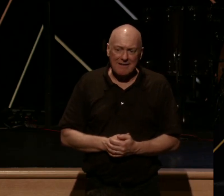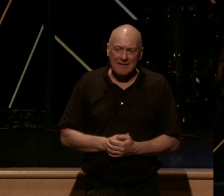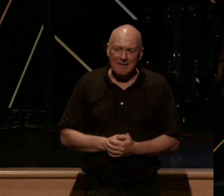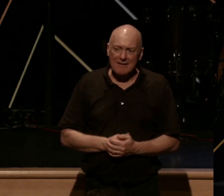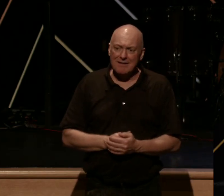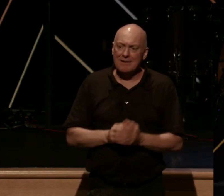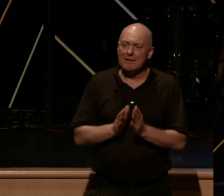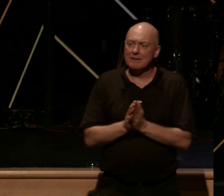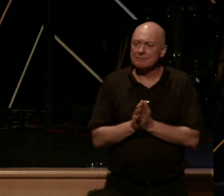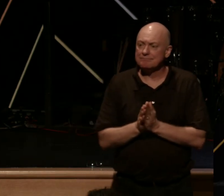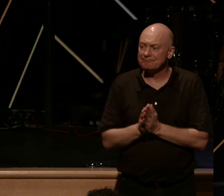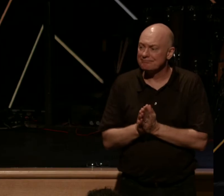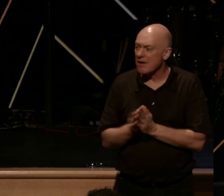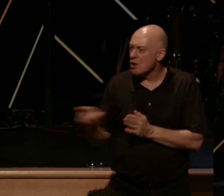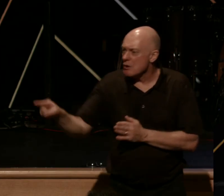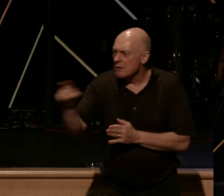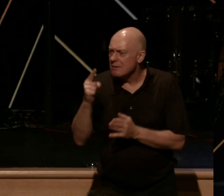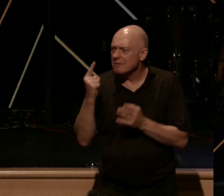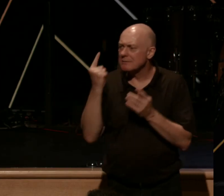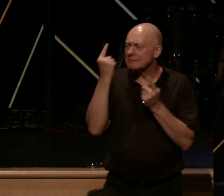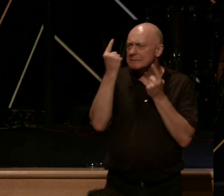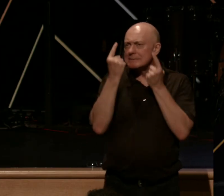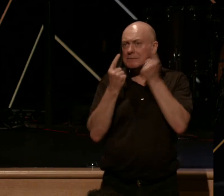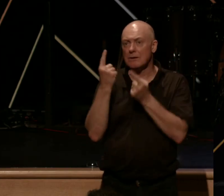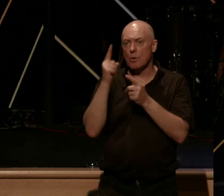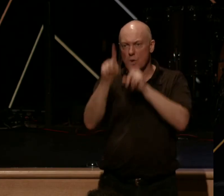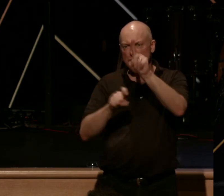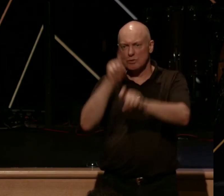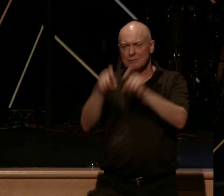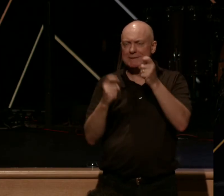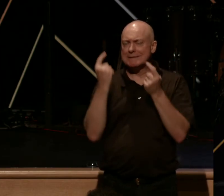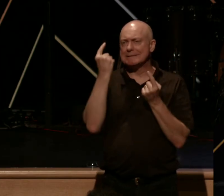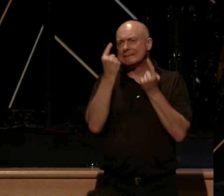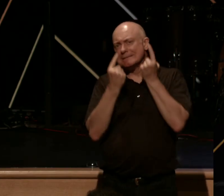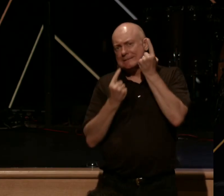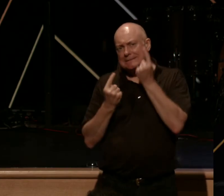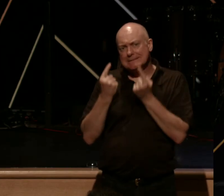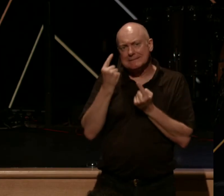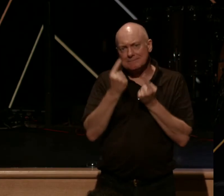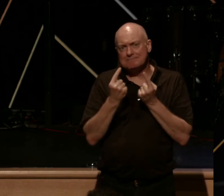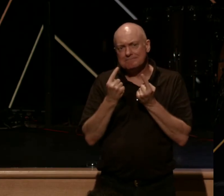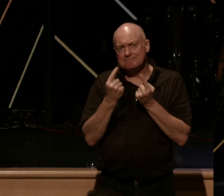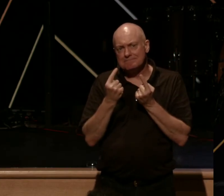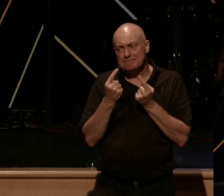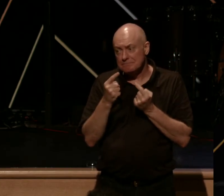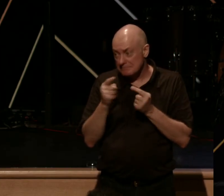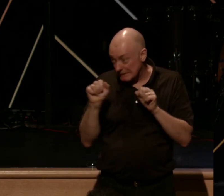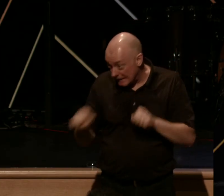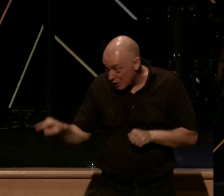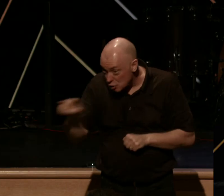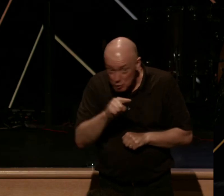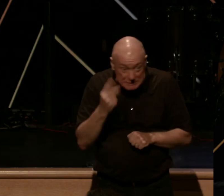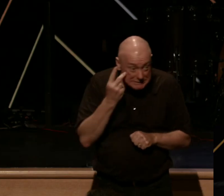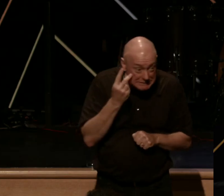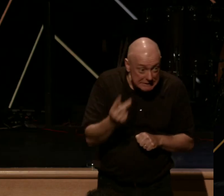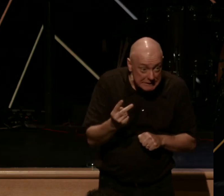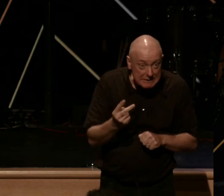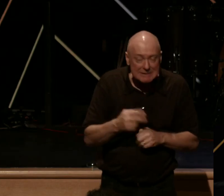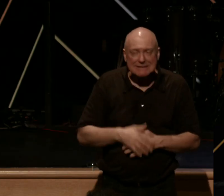And as you consider these questions, if you can see, if you can see a lack of love